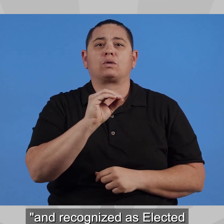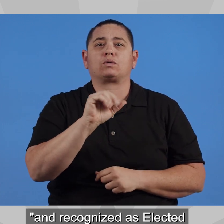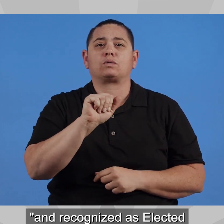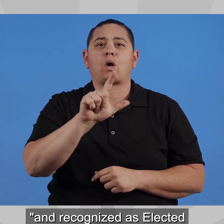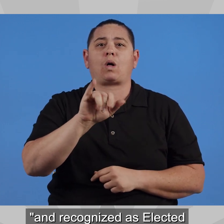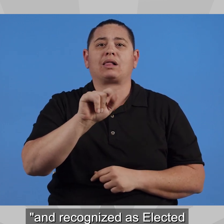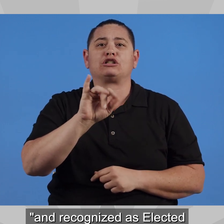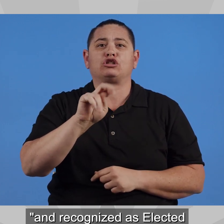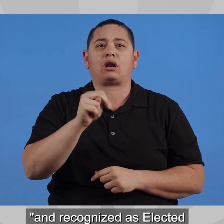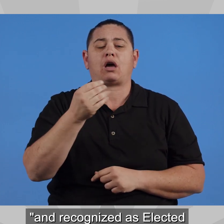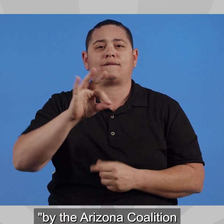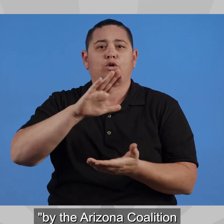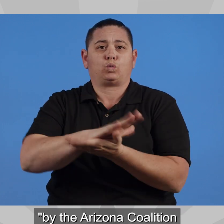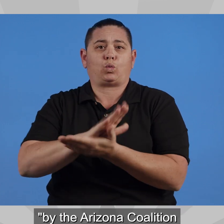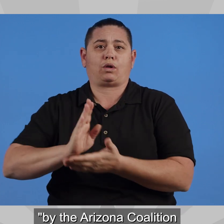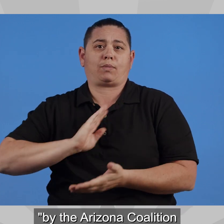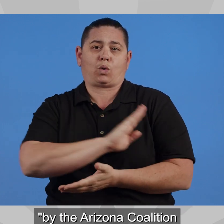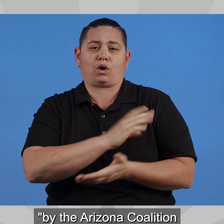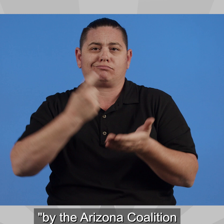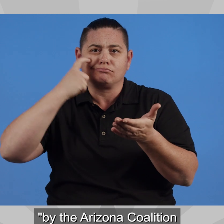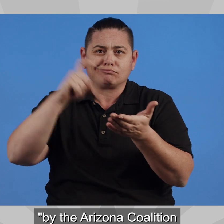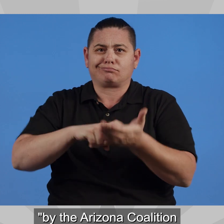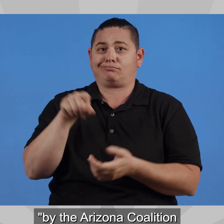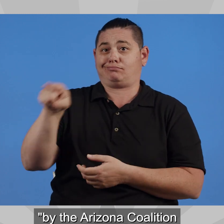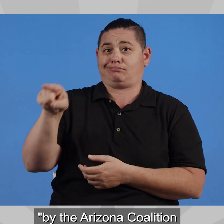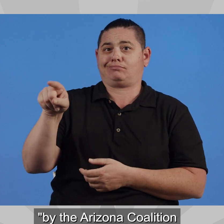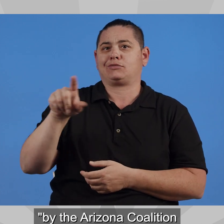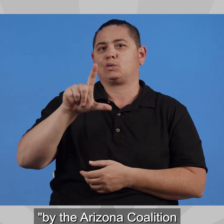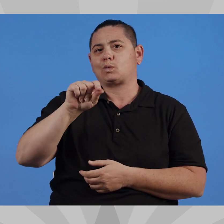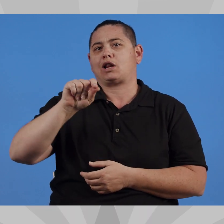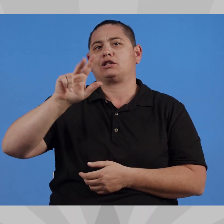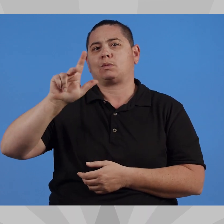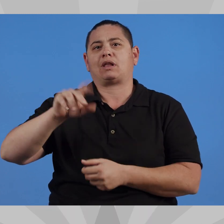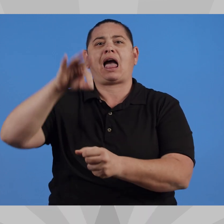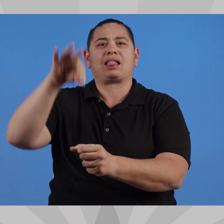of the year 2023 by the Arizona Coalition of School Boards.